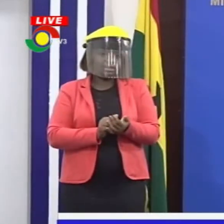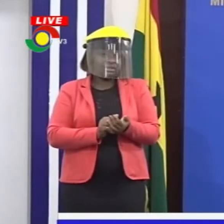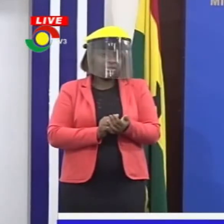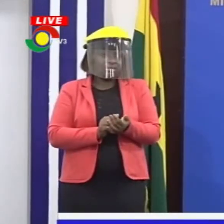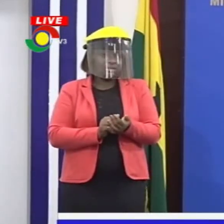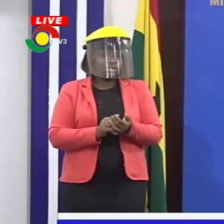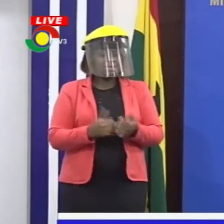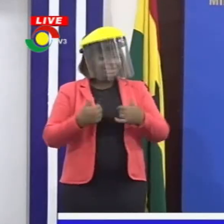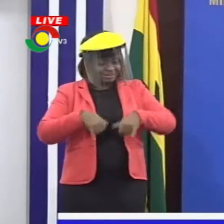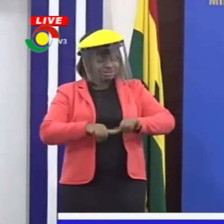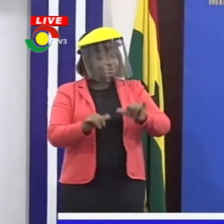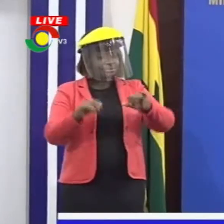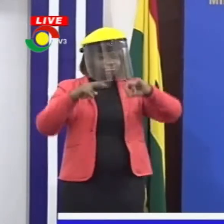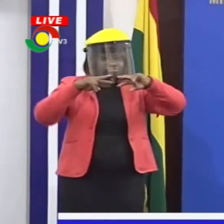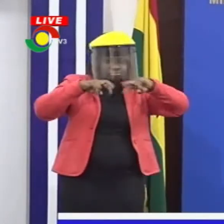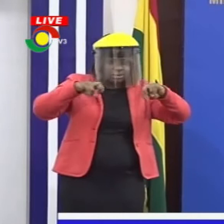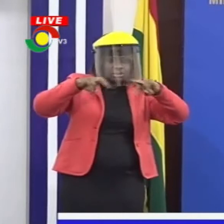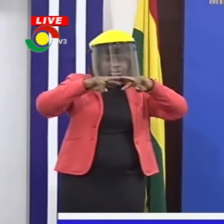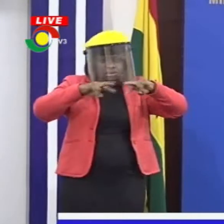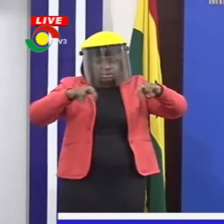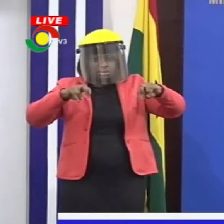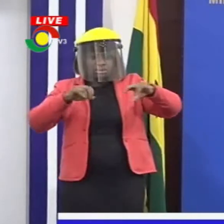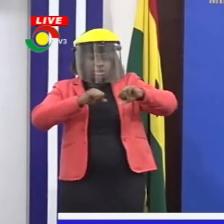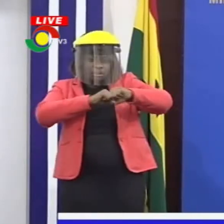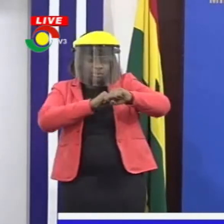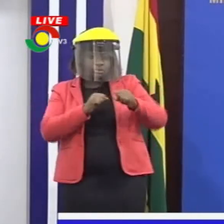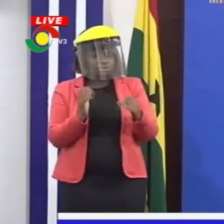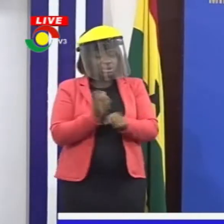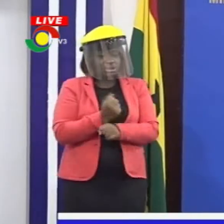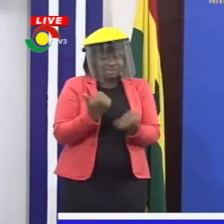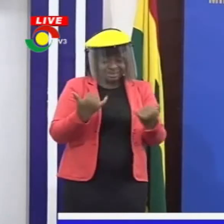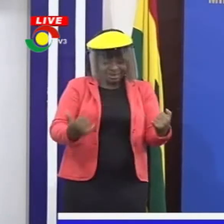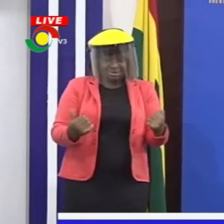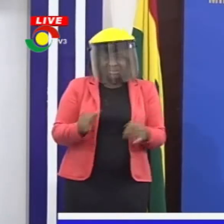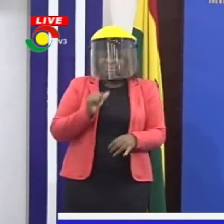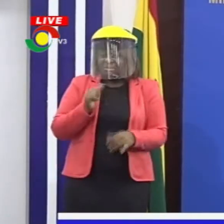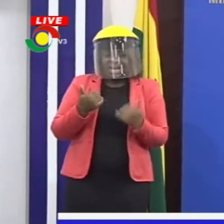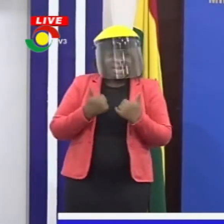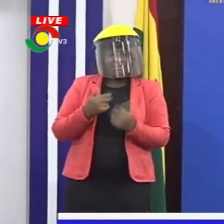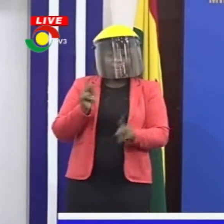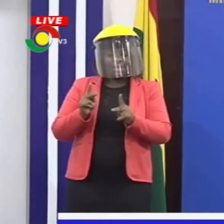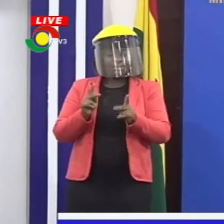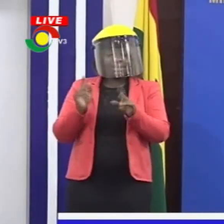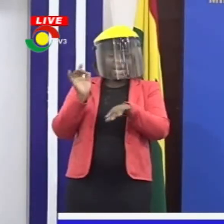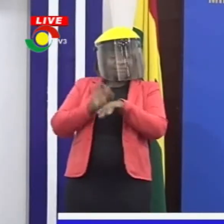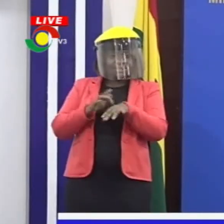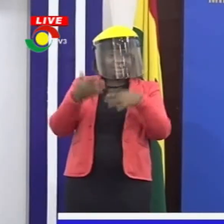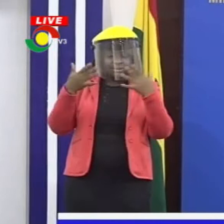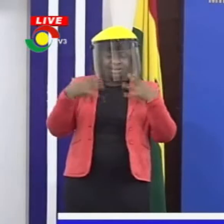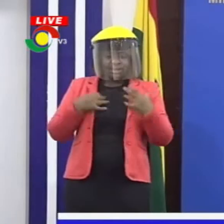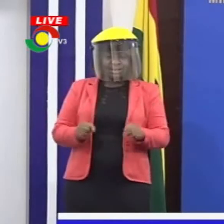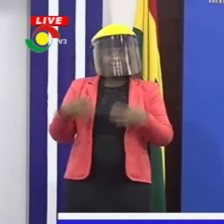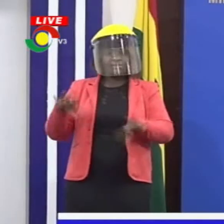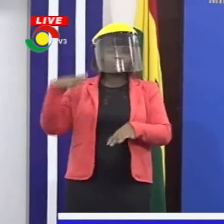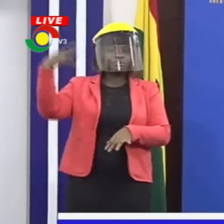duration. We are still studying the duration of the protection you get. Currently, we don't have an area infection. So our purpose of the